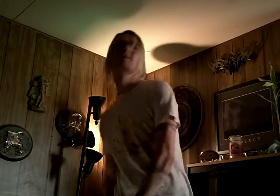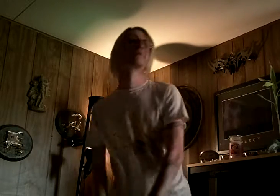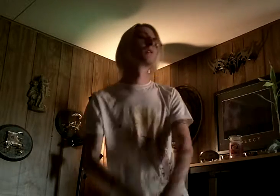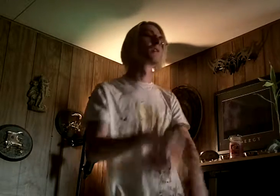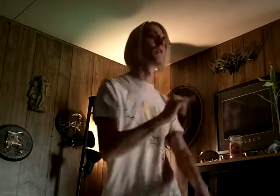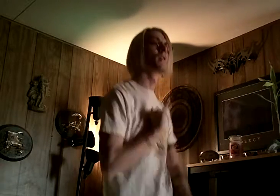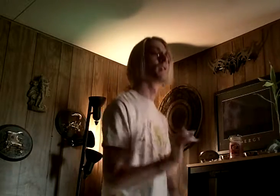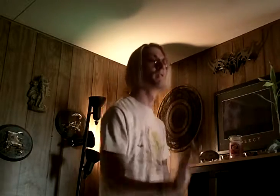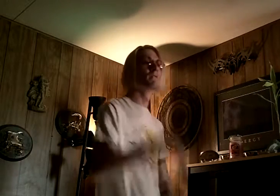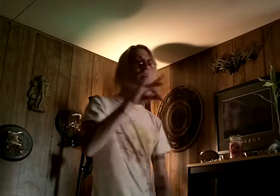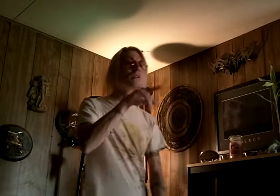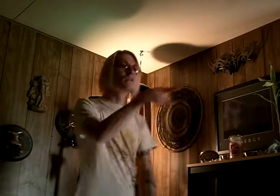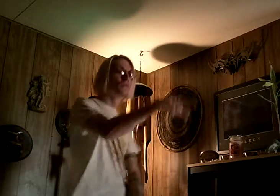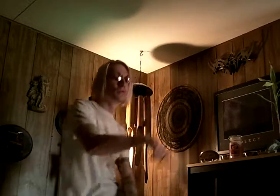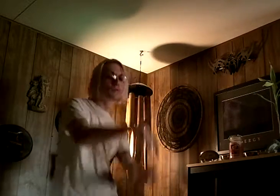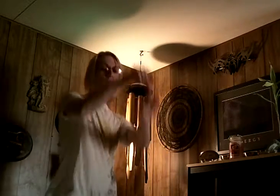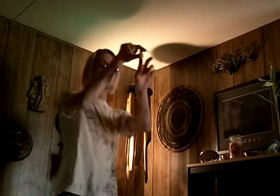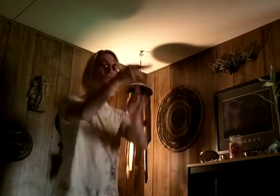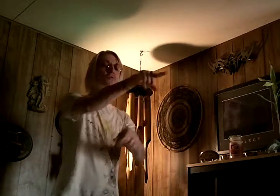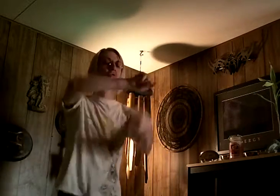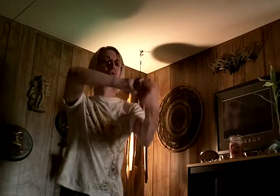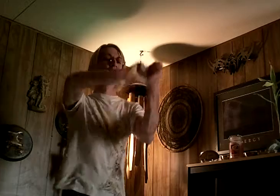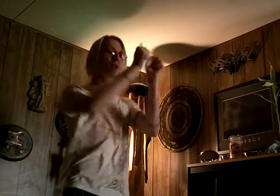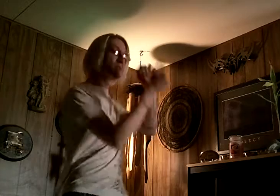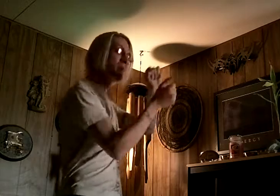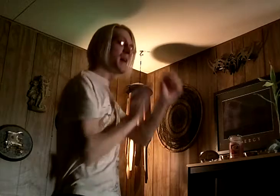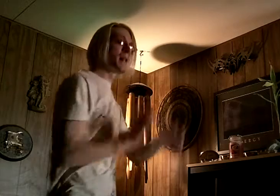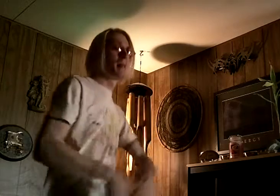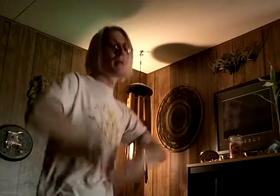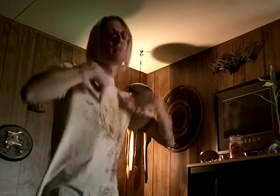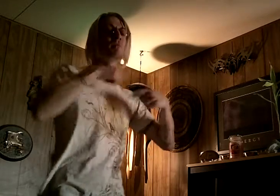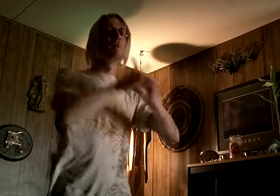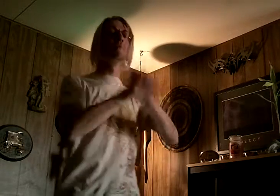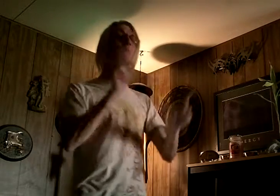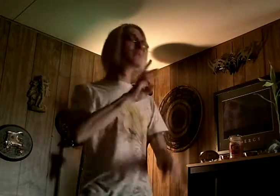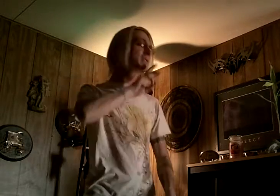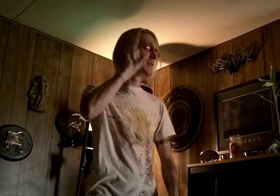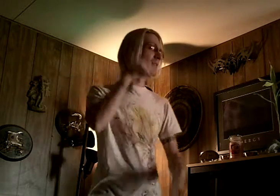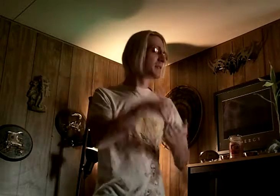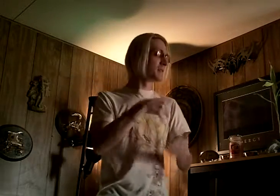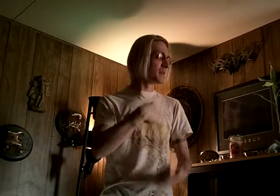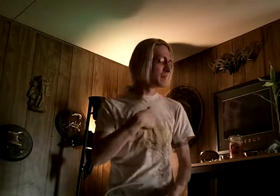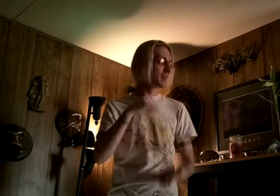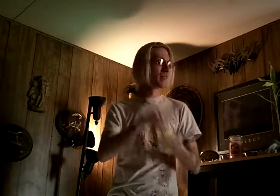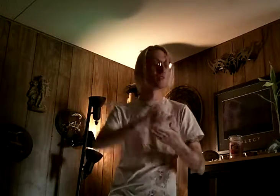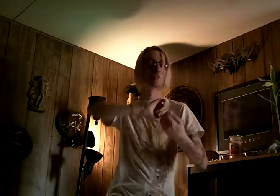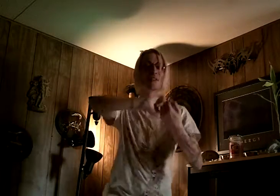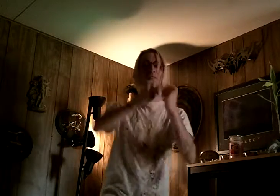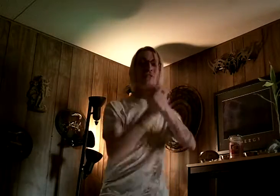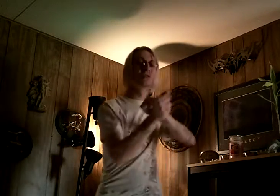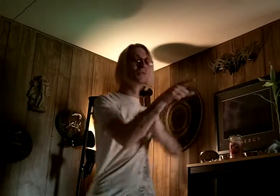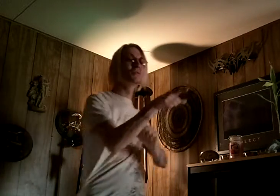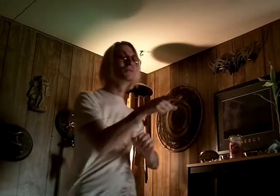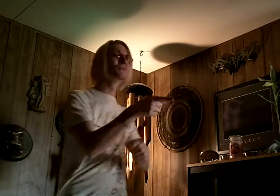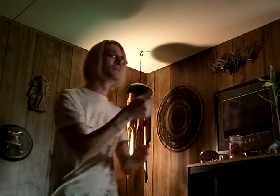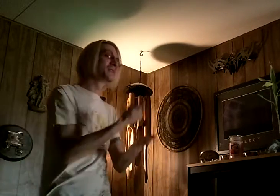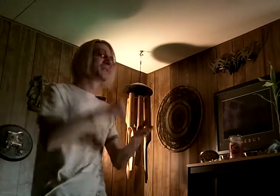I found the one that changed my life I was at me That change in me just